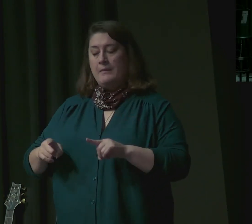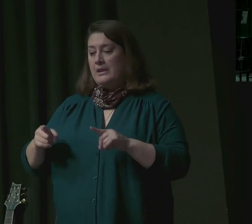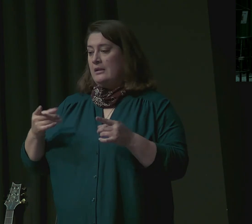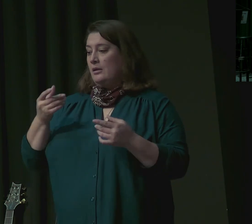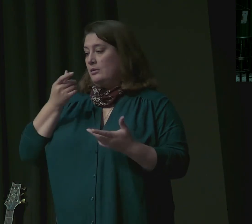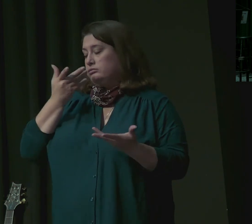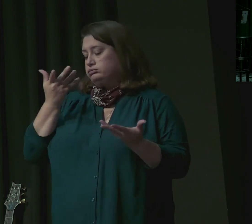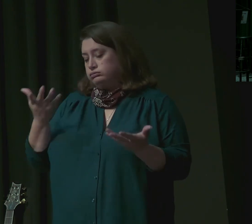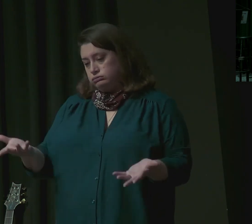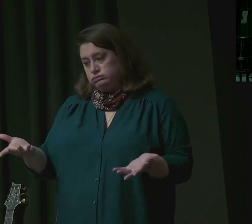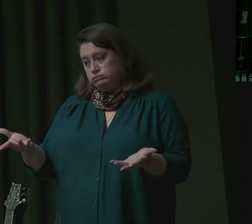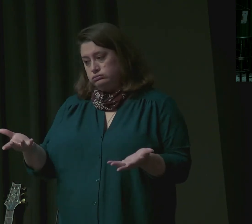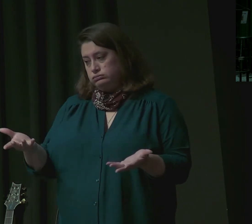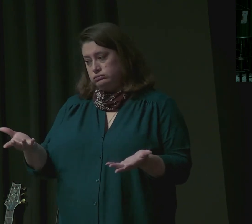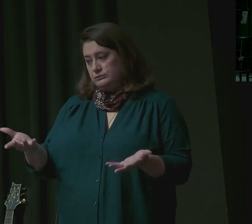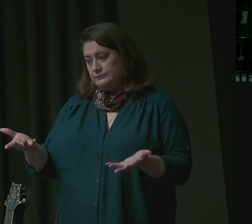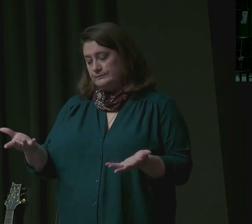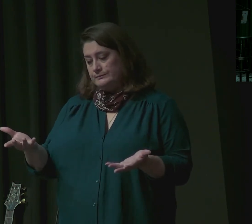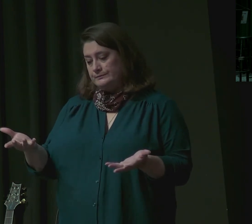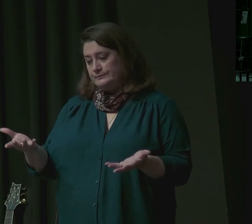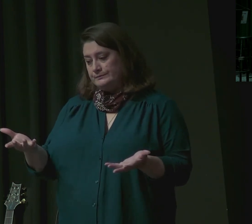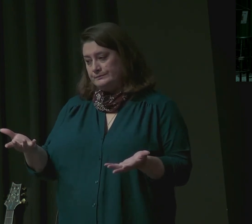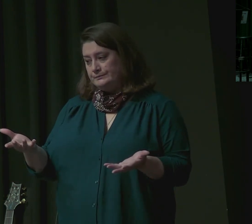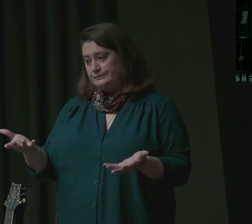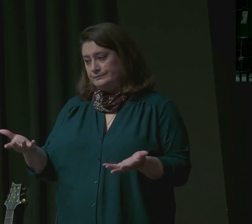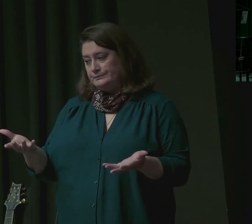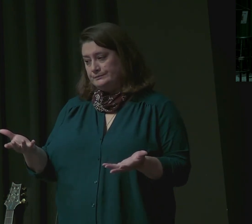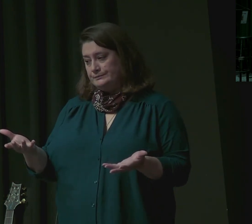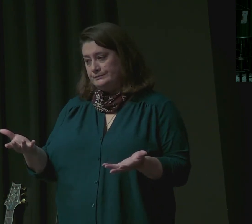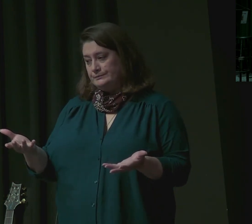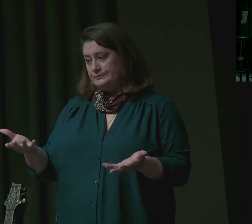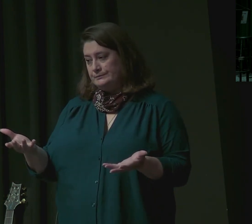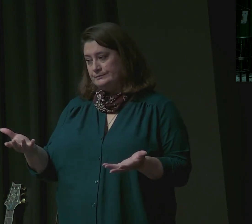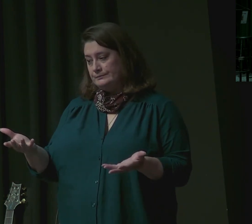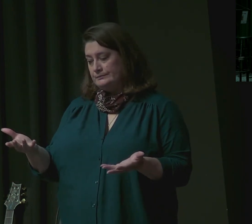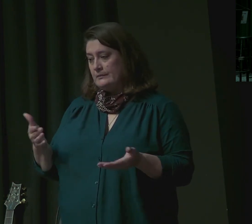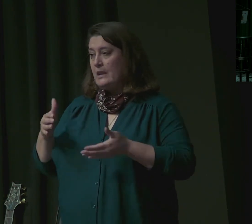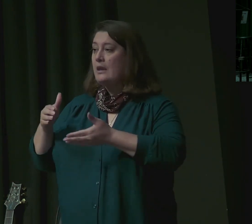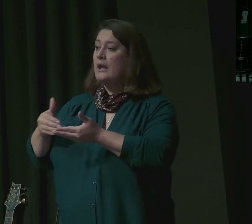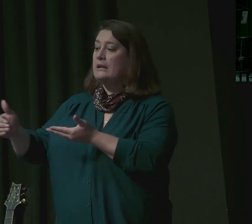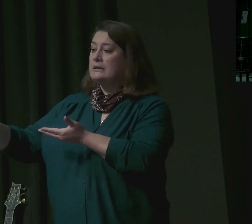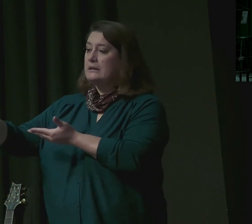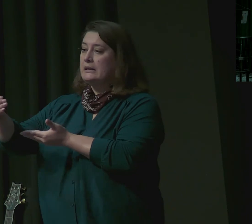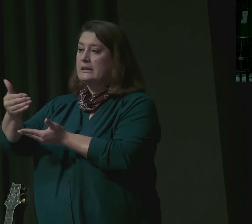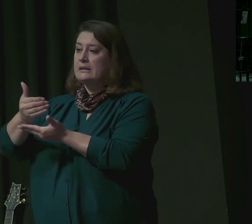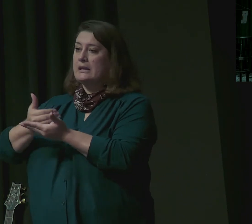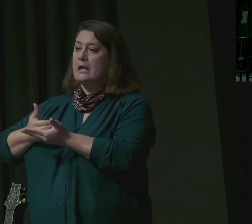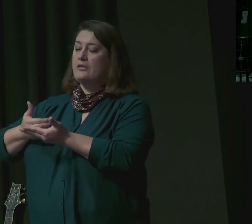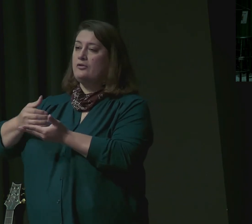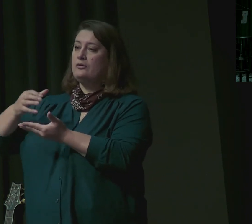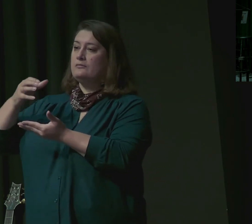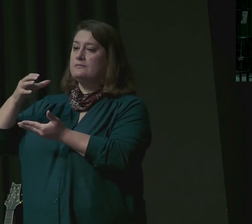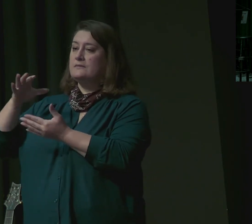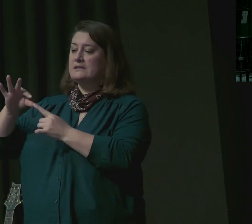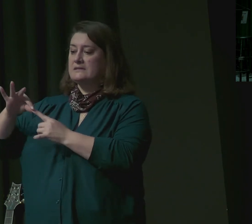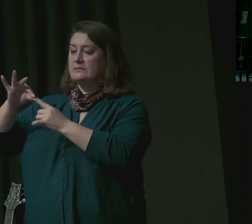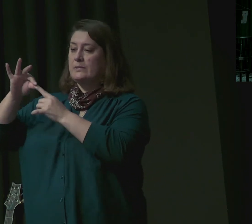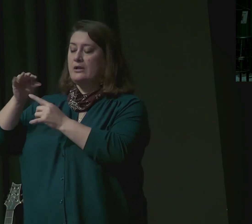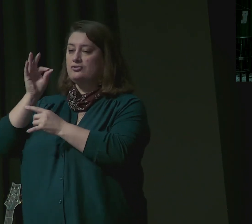do this. Take some of the choice fruits of the land in your bags and carry a present